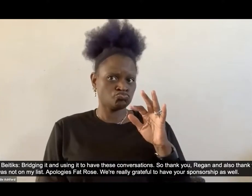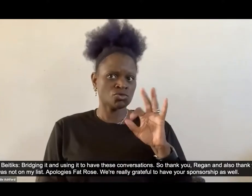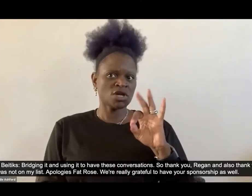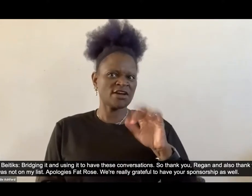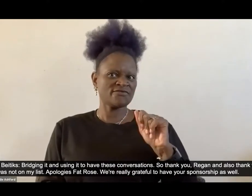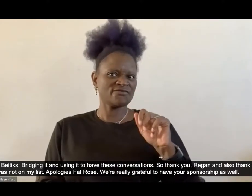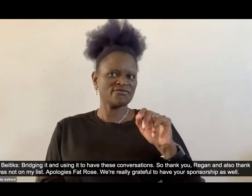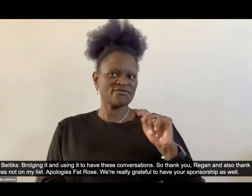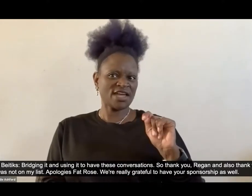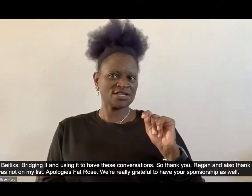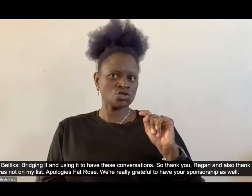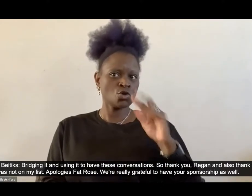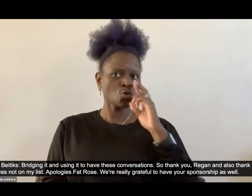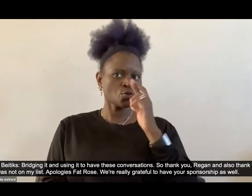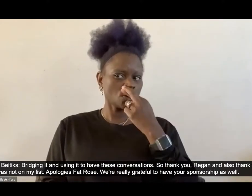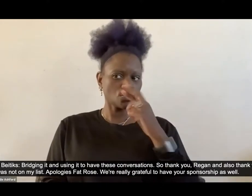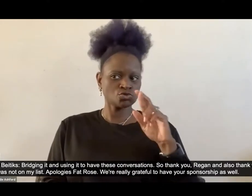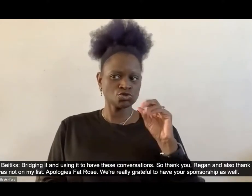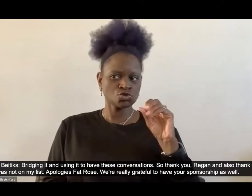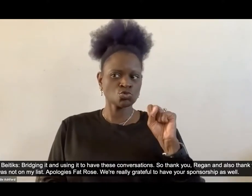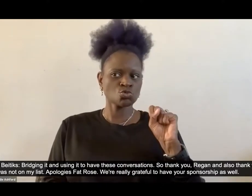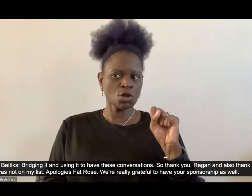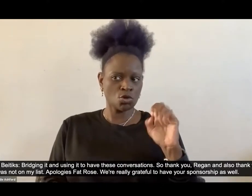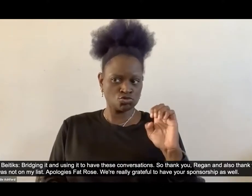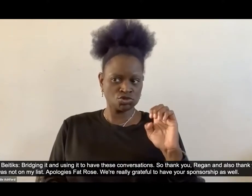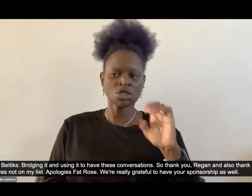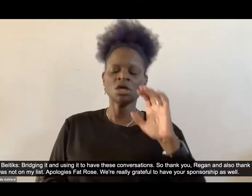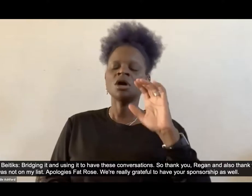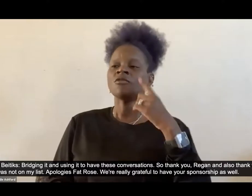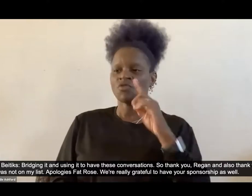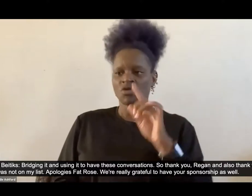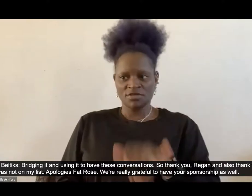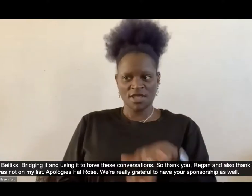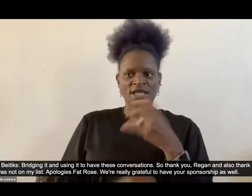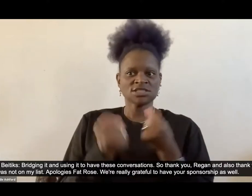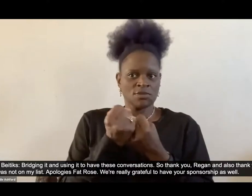Rose. We're very grateful to have your sponsorship as well.